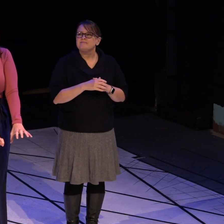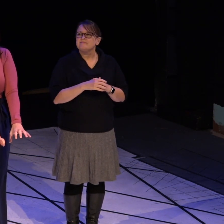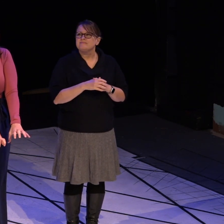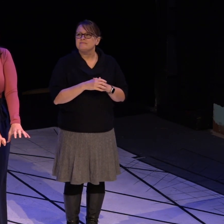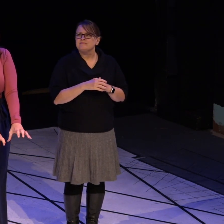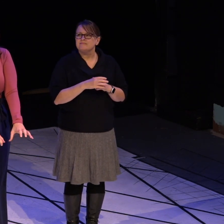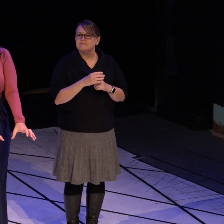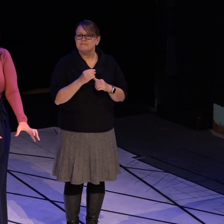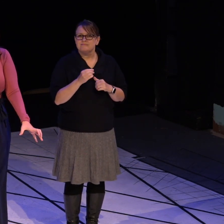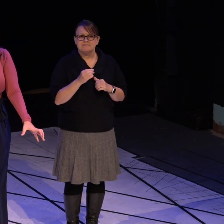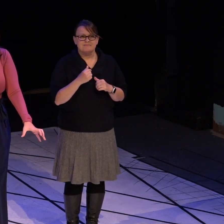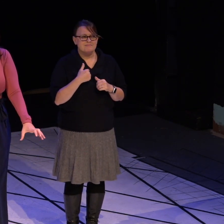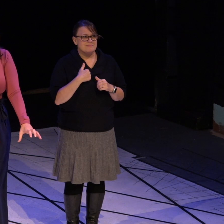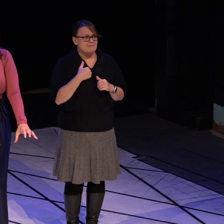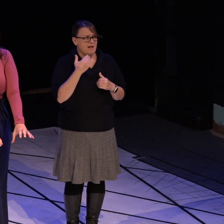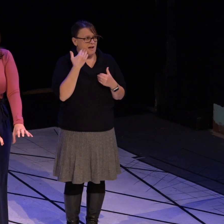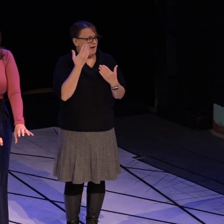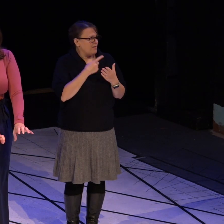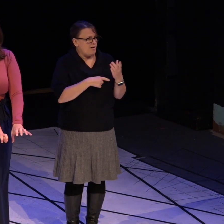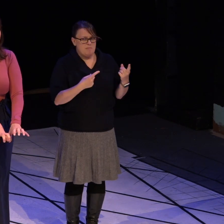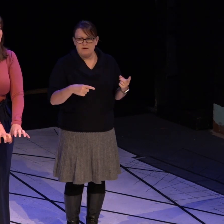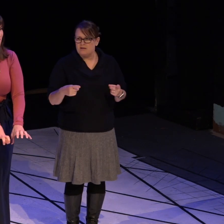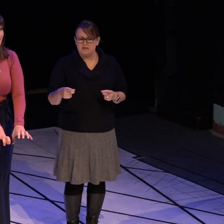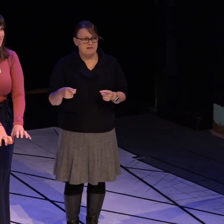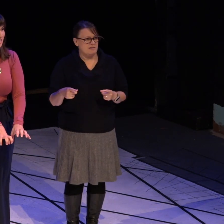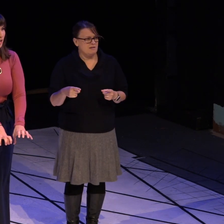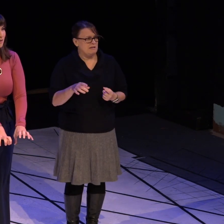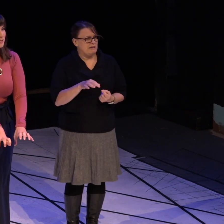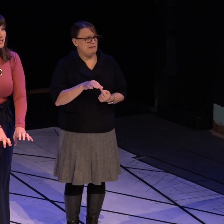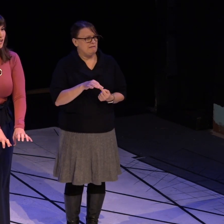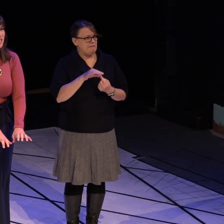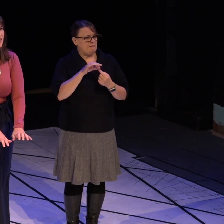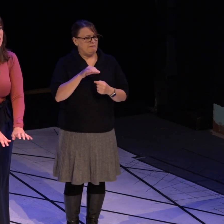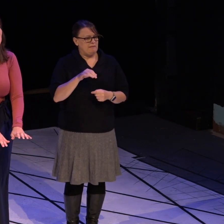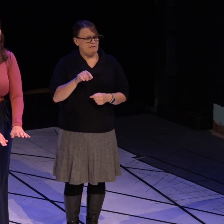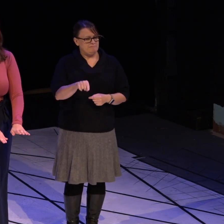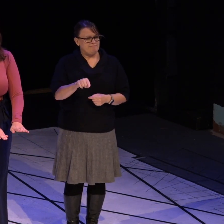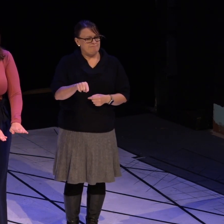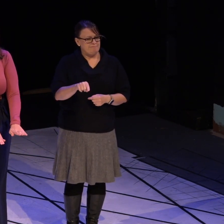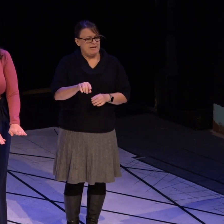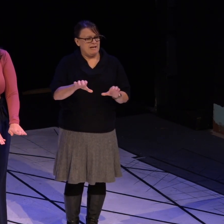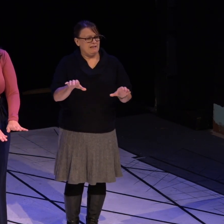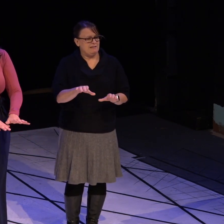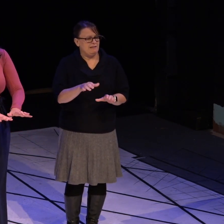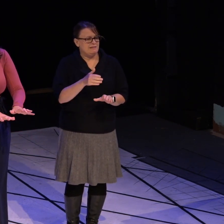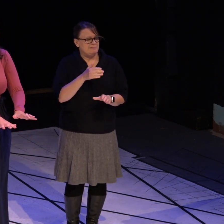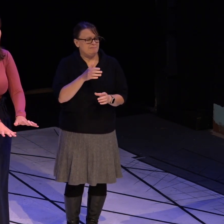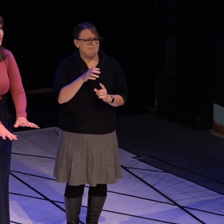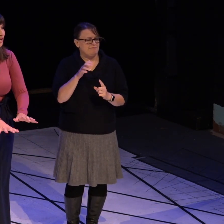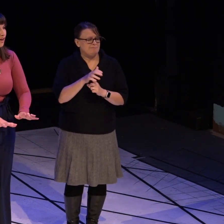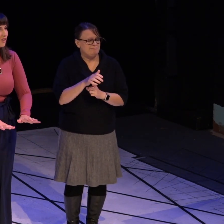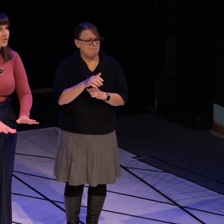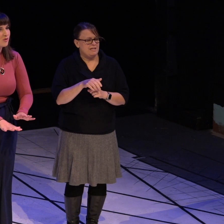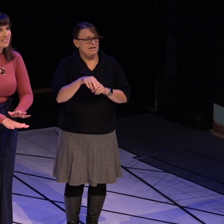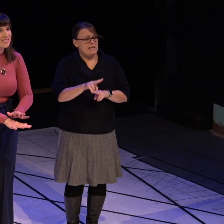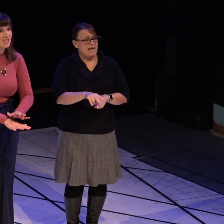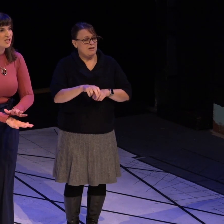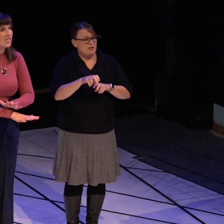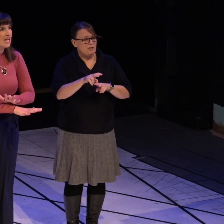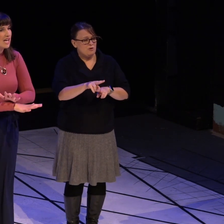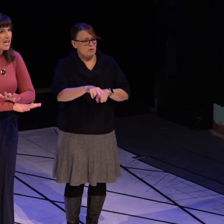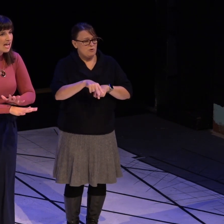And I didn't know what was going on besides the fact that Harbor Star had done the most gentle canter-to-halt